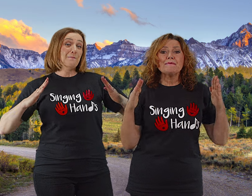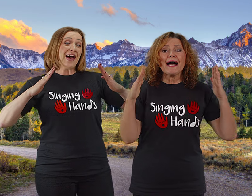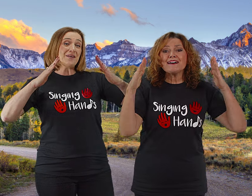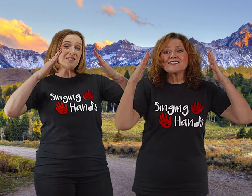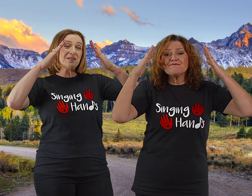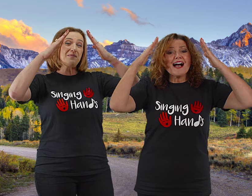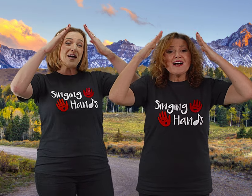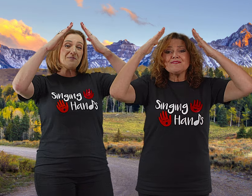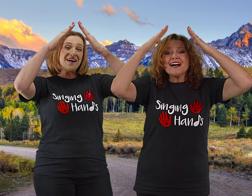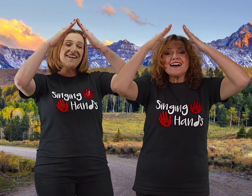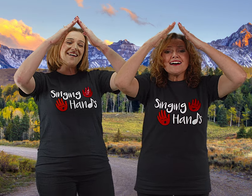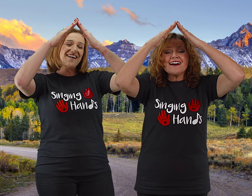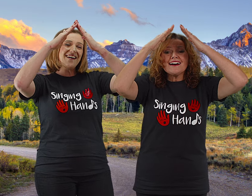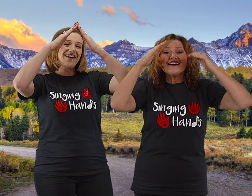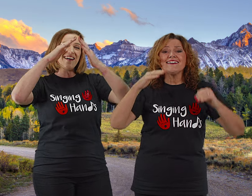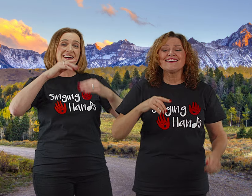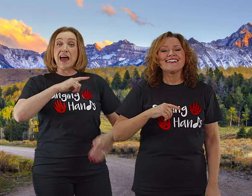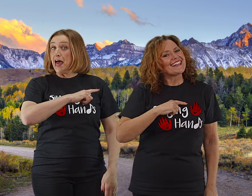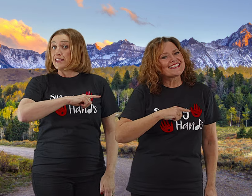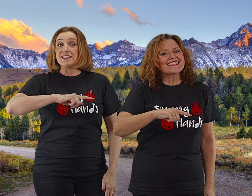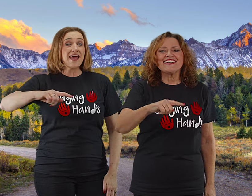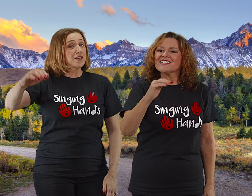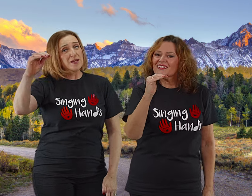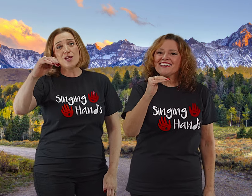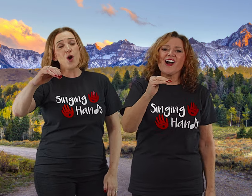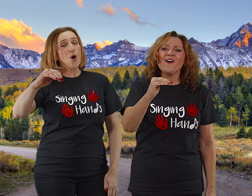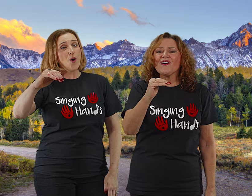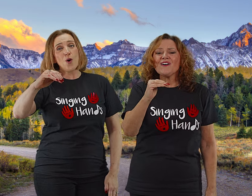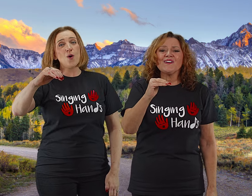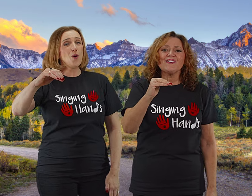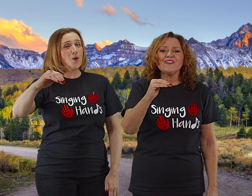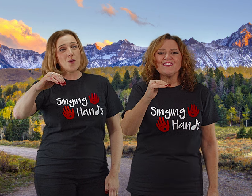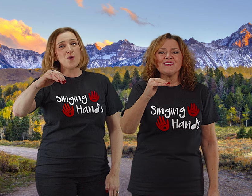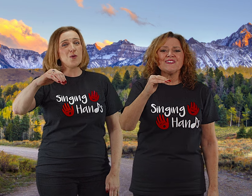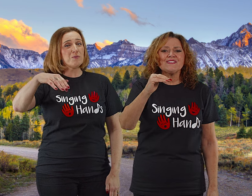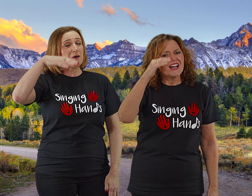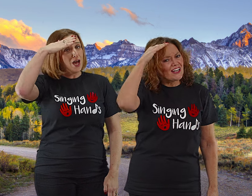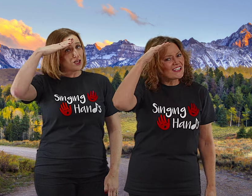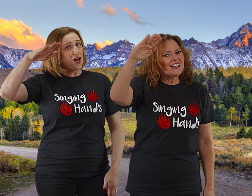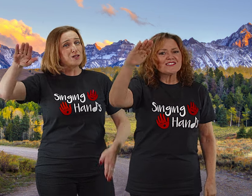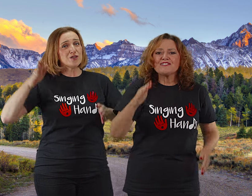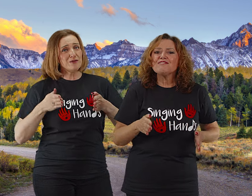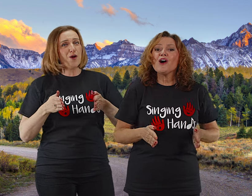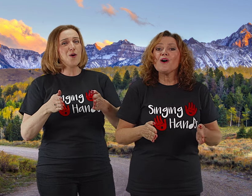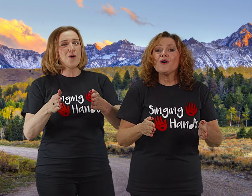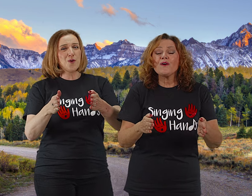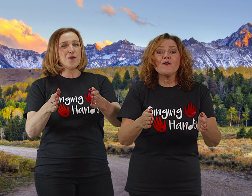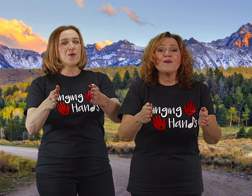Mountain Mama. Take me home, country roads,